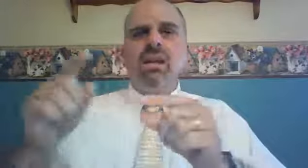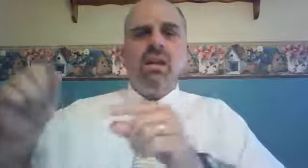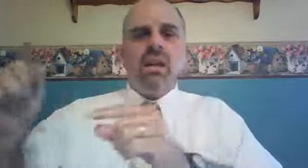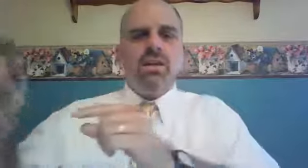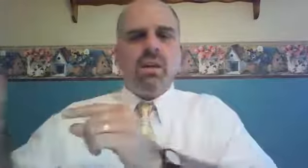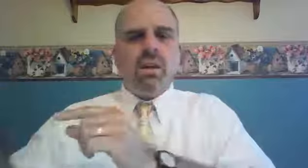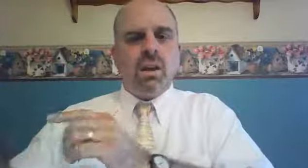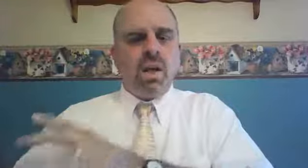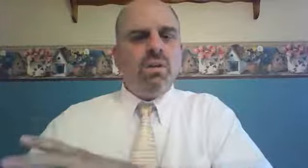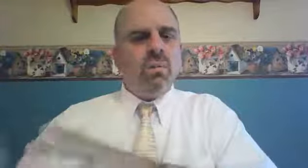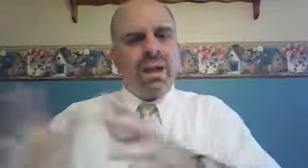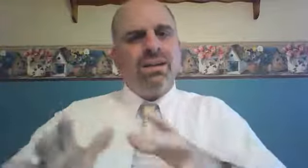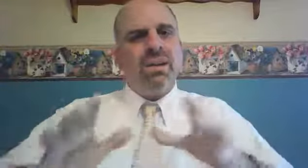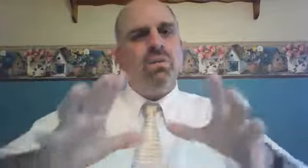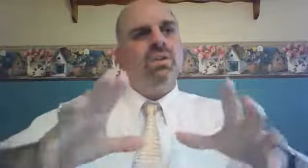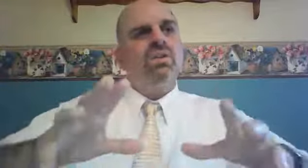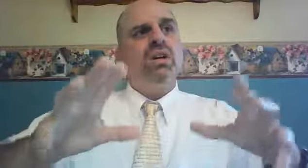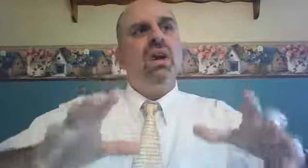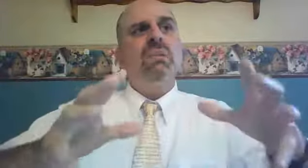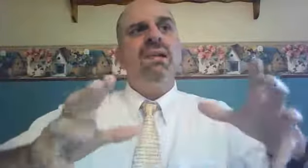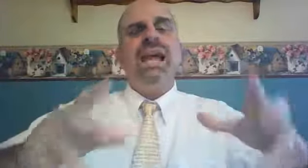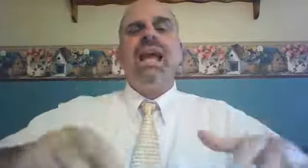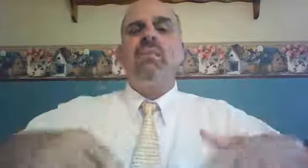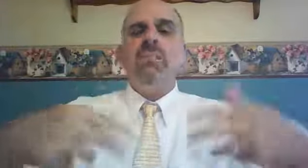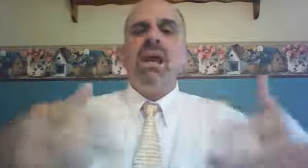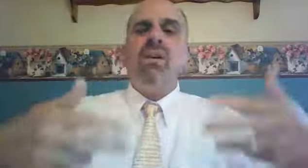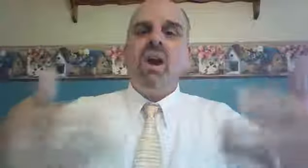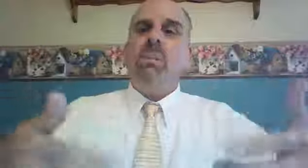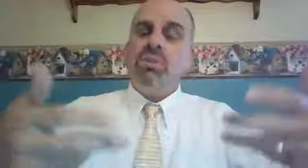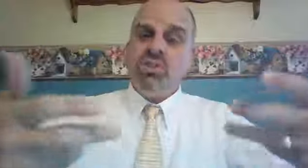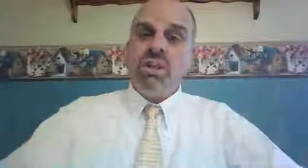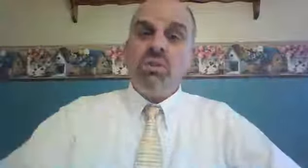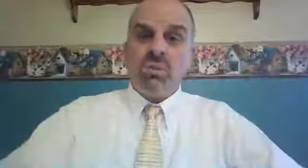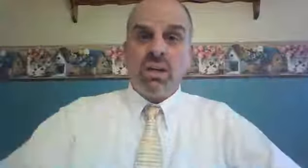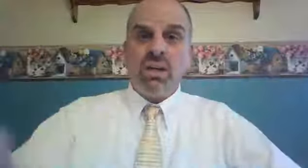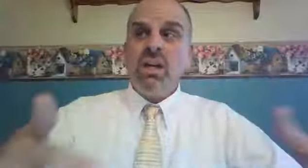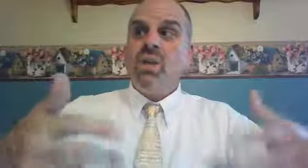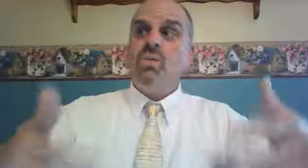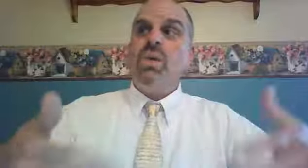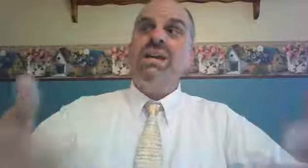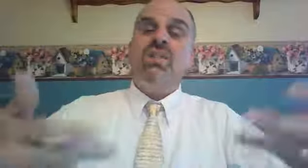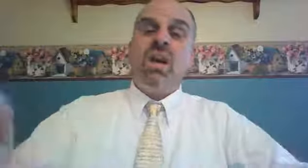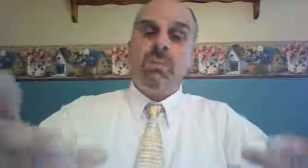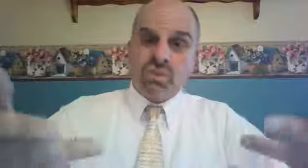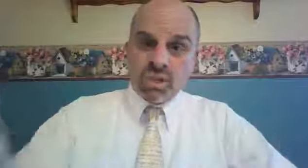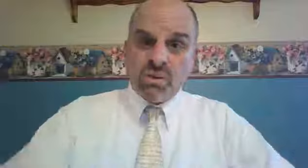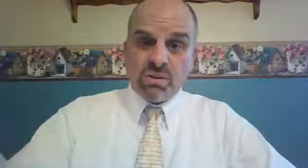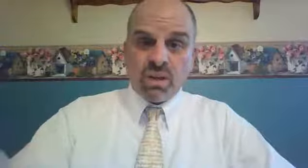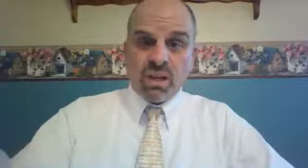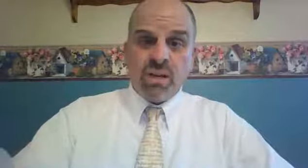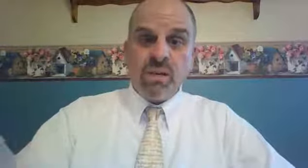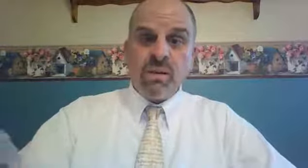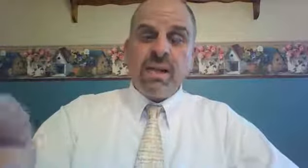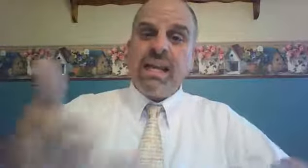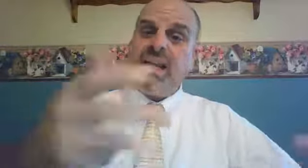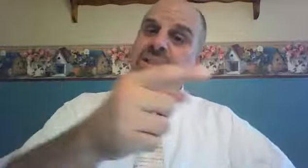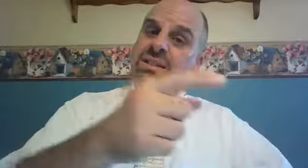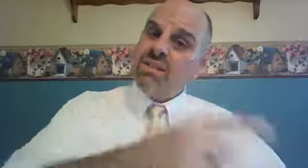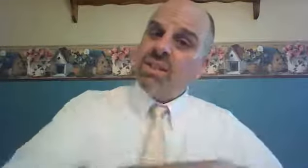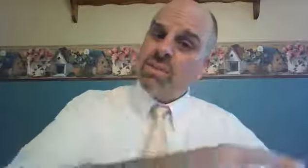the other relative was to come in and bear up children, raise up children in the deceased